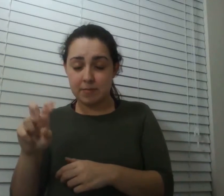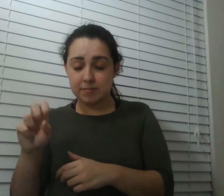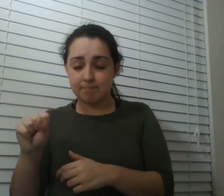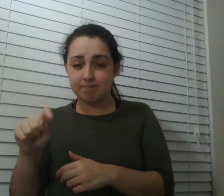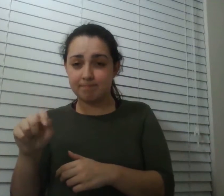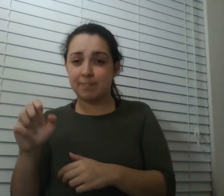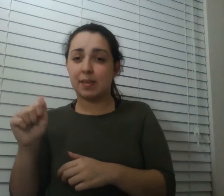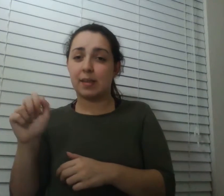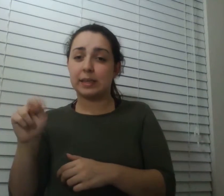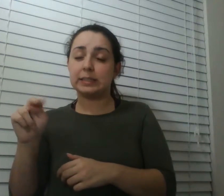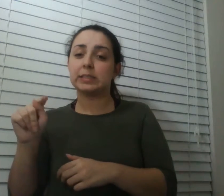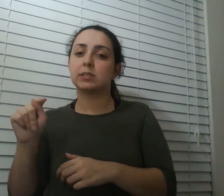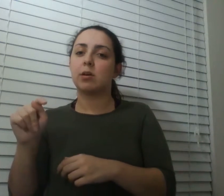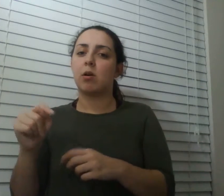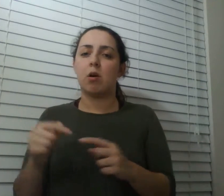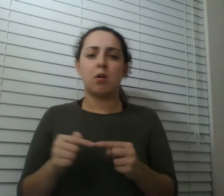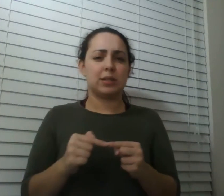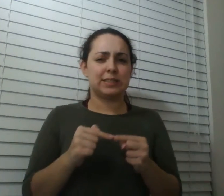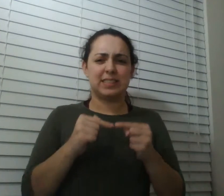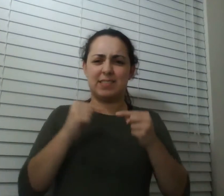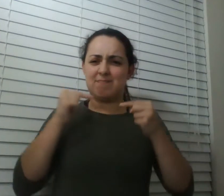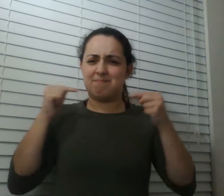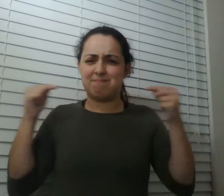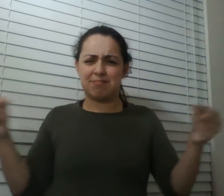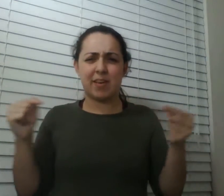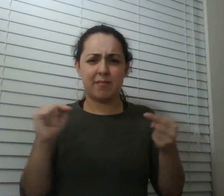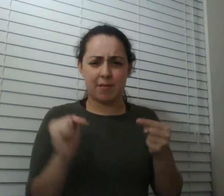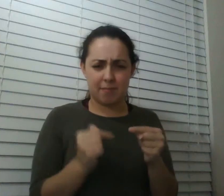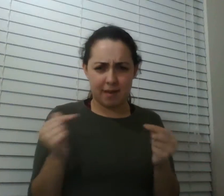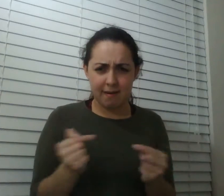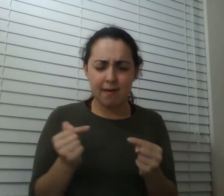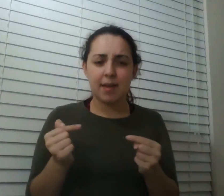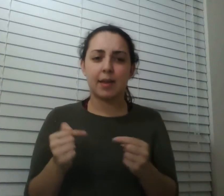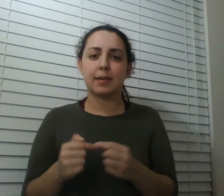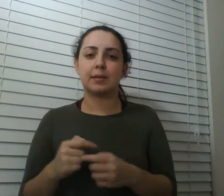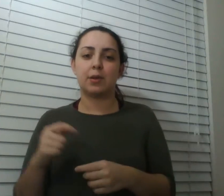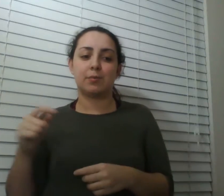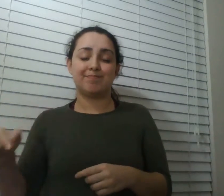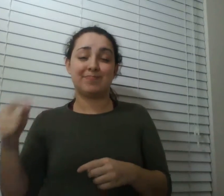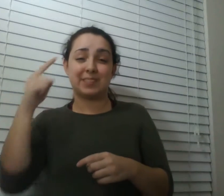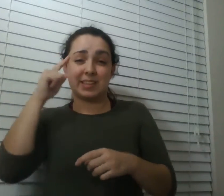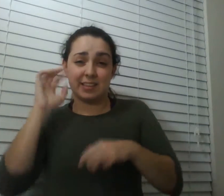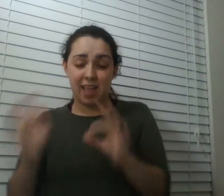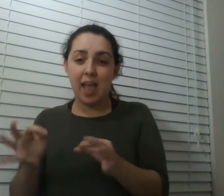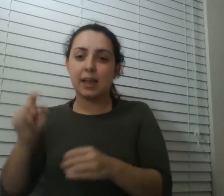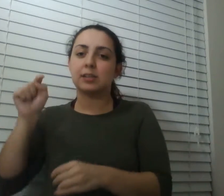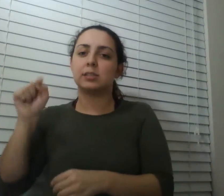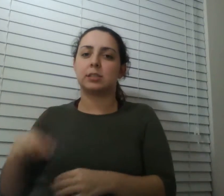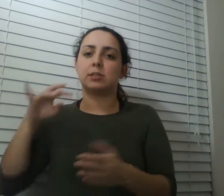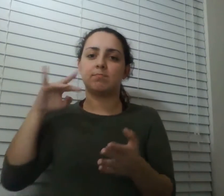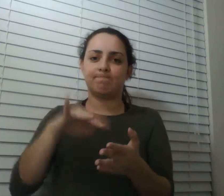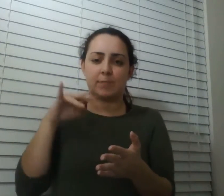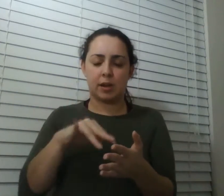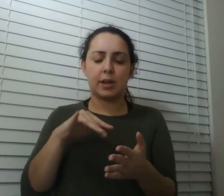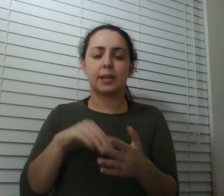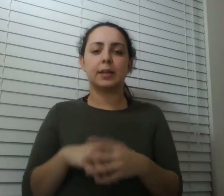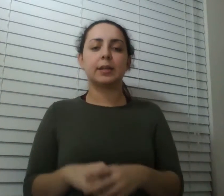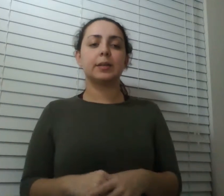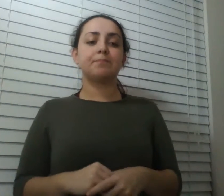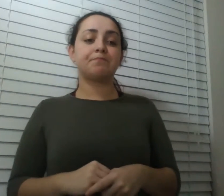that yeah you know he had all these kind of higher level science questions about you know evolution of pain and insects and